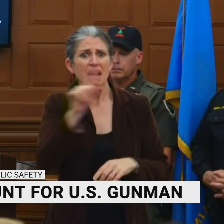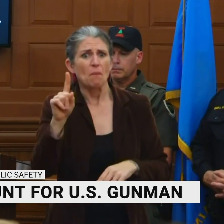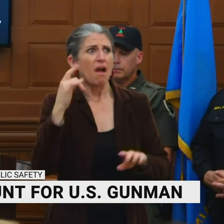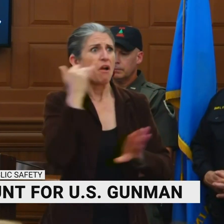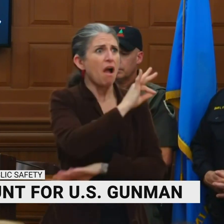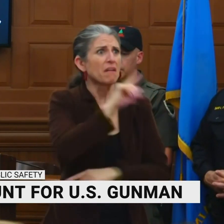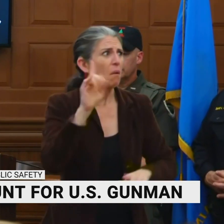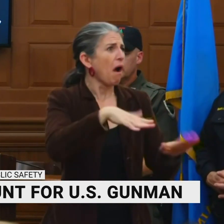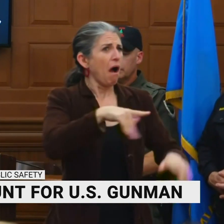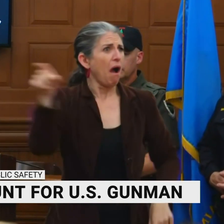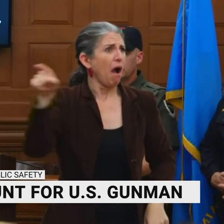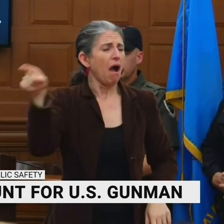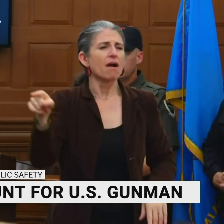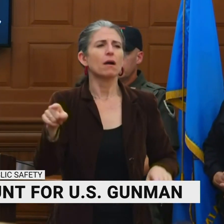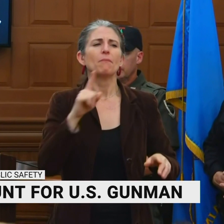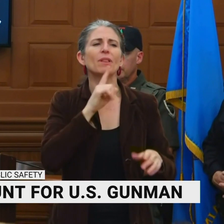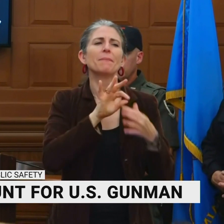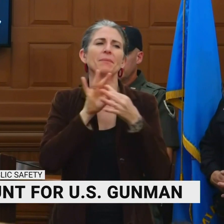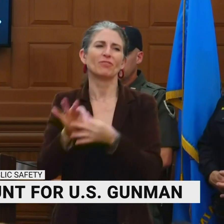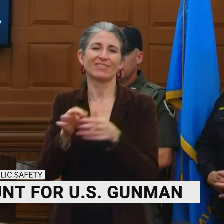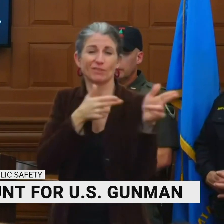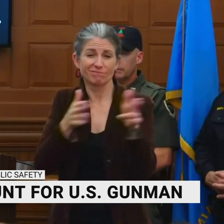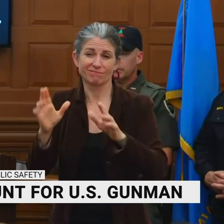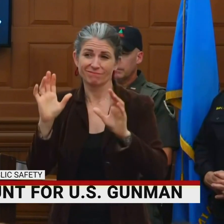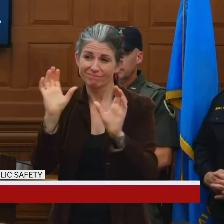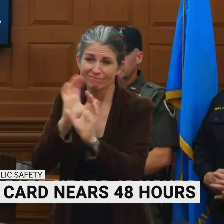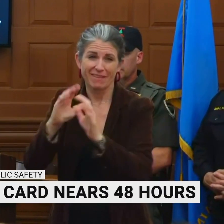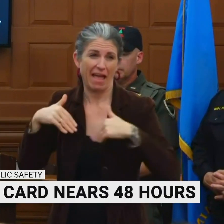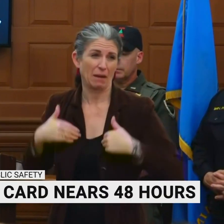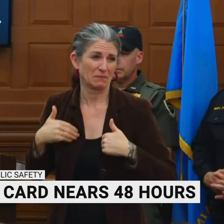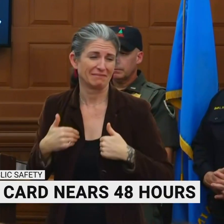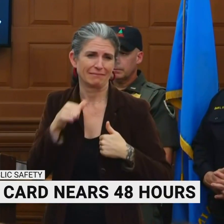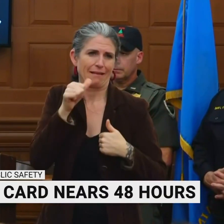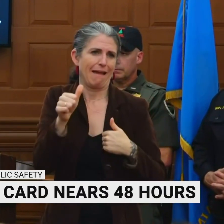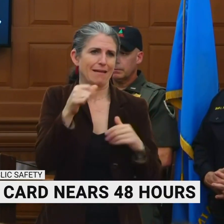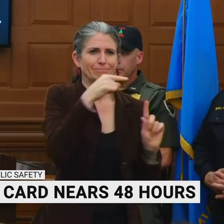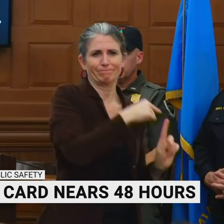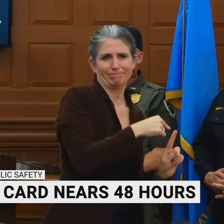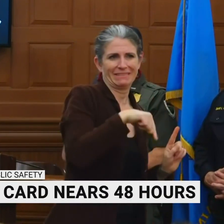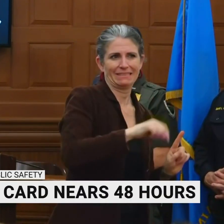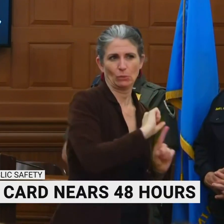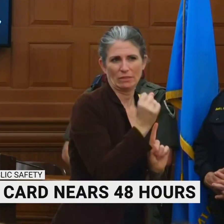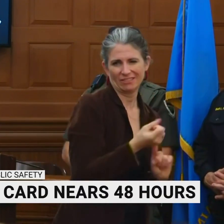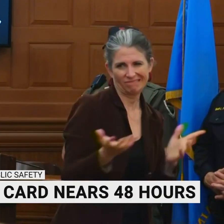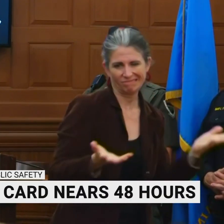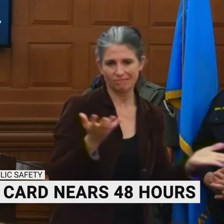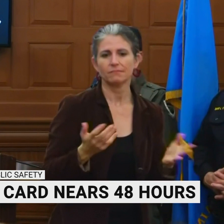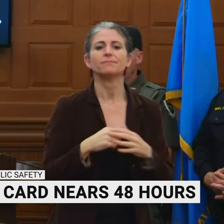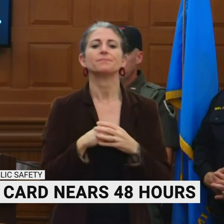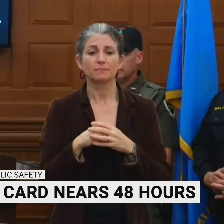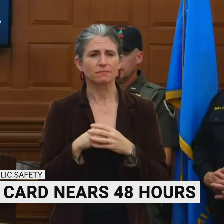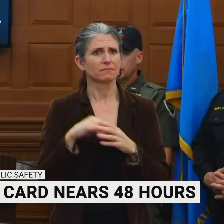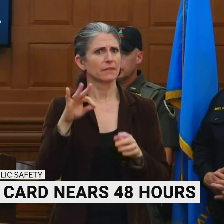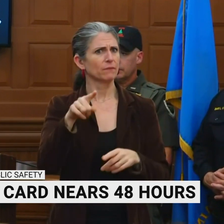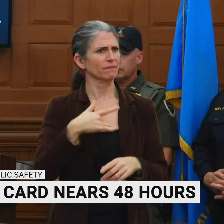crisis situation, this investigation. So, clearly, if they think, if they're suspicious, if they're concerned, they can certainly